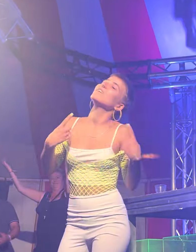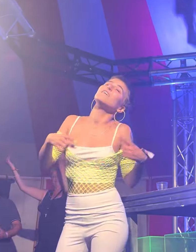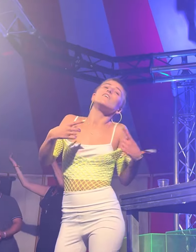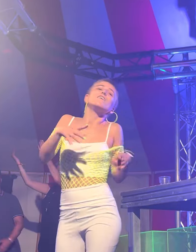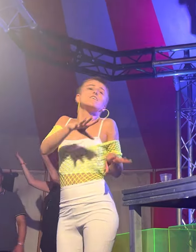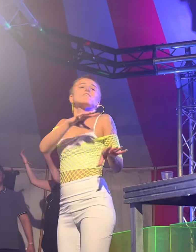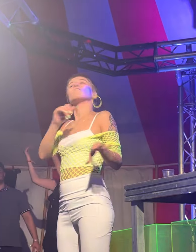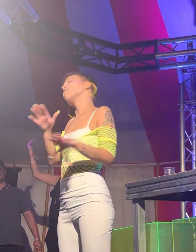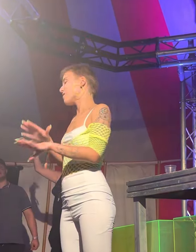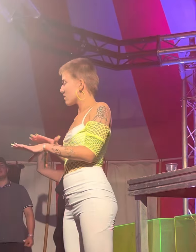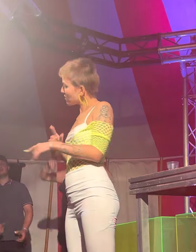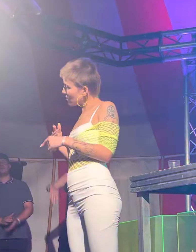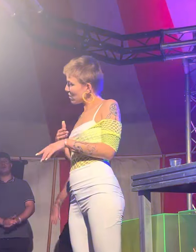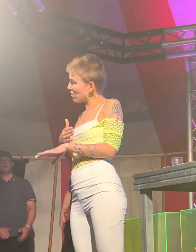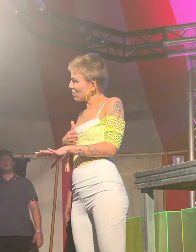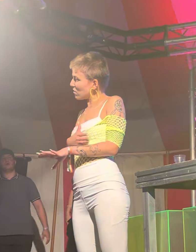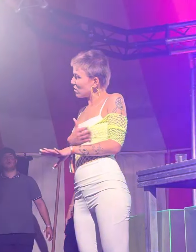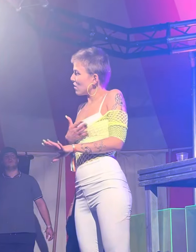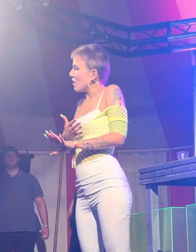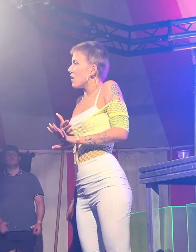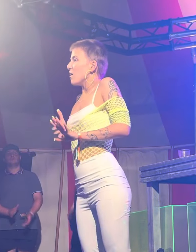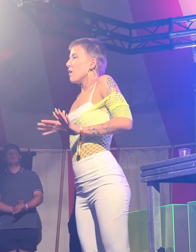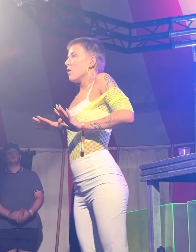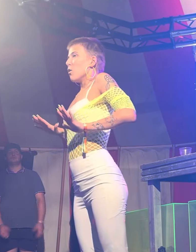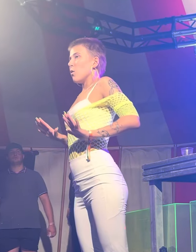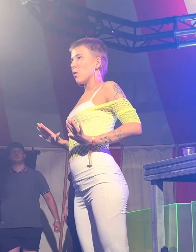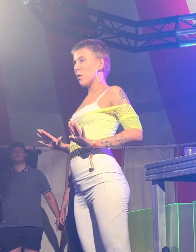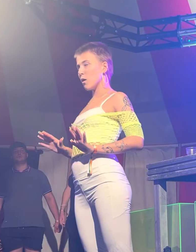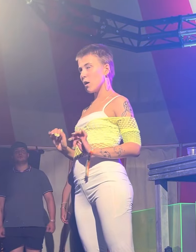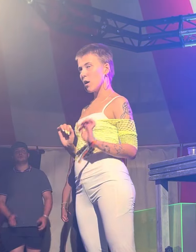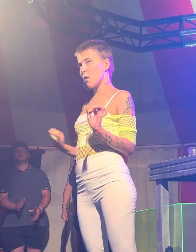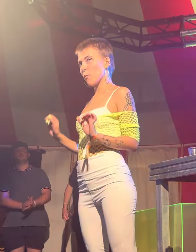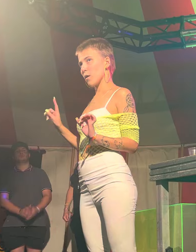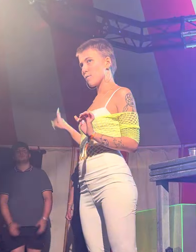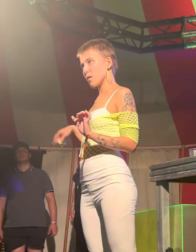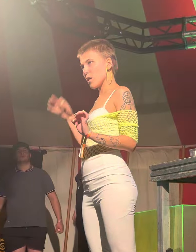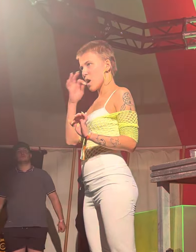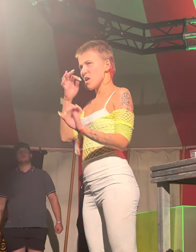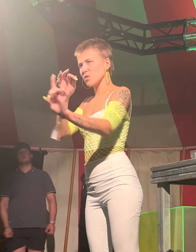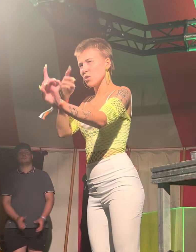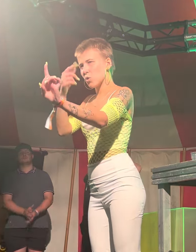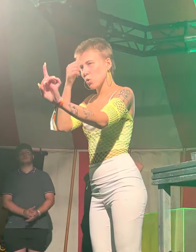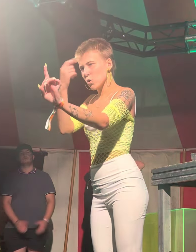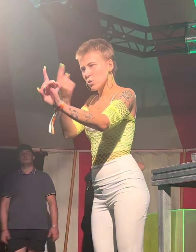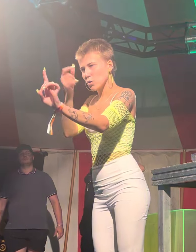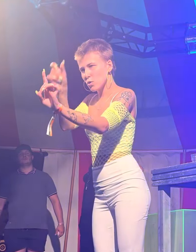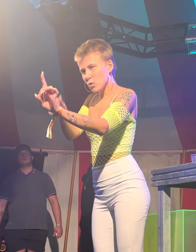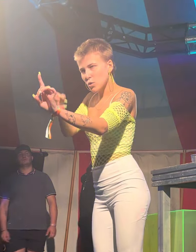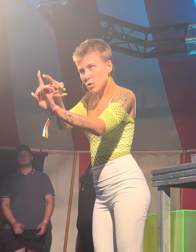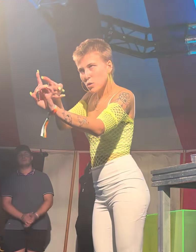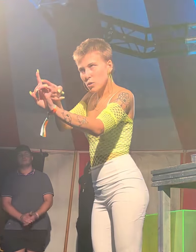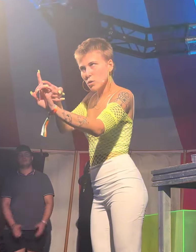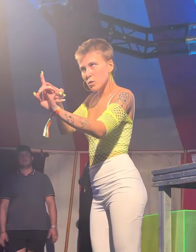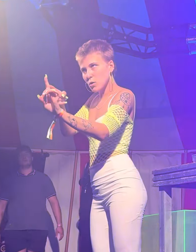you Wait for them to ask you who you know